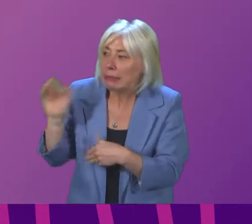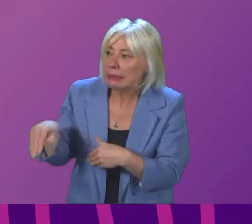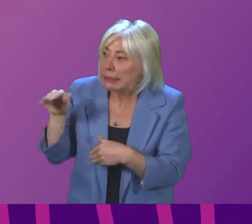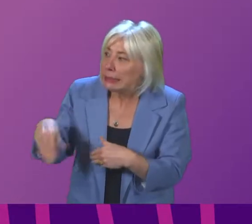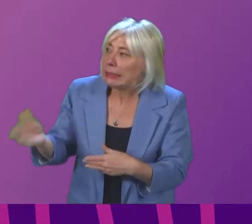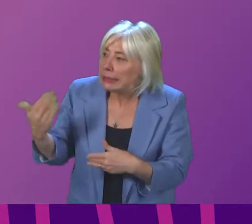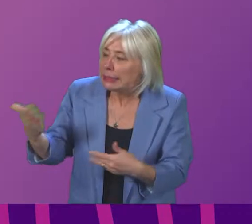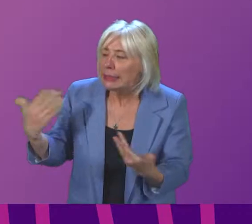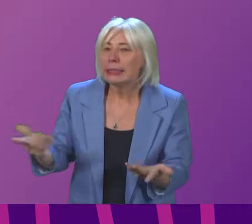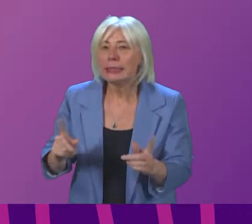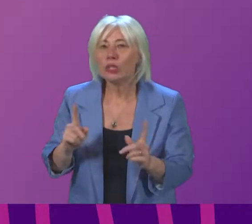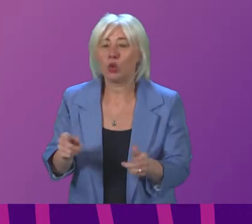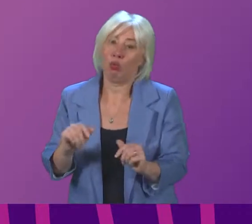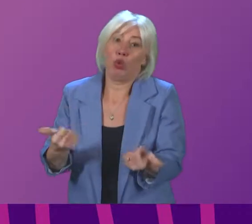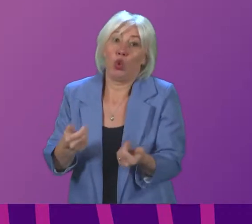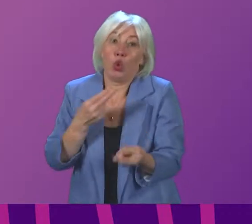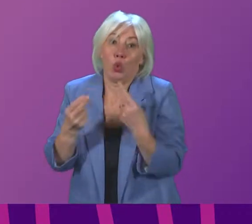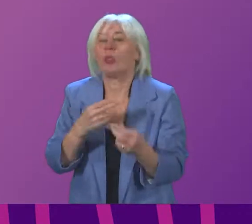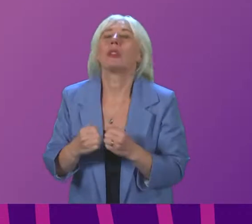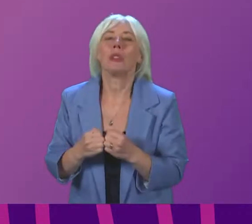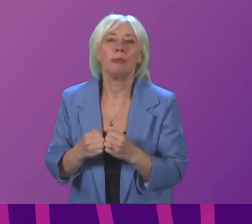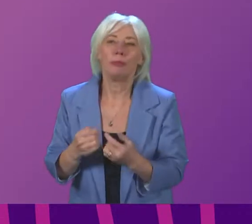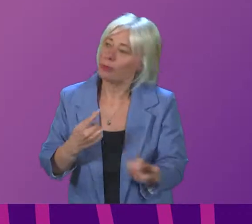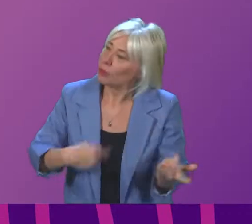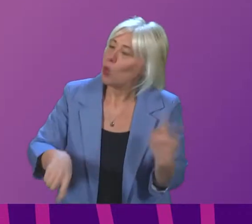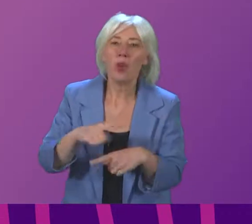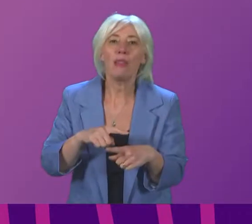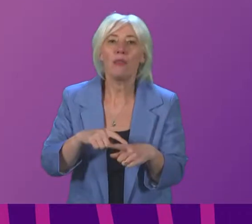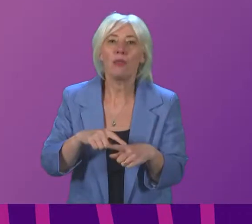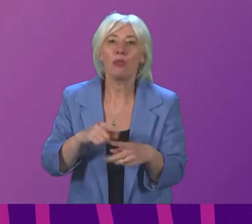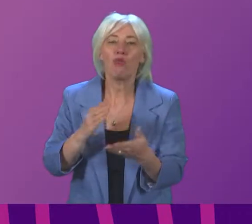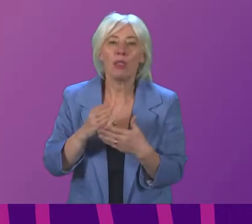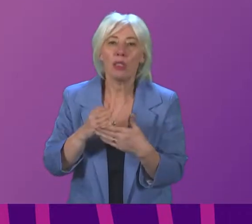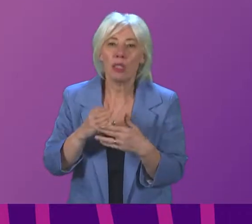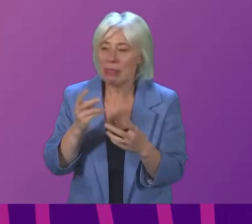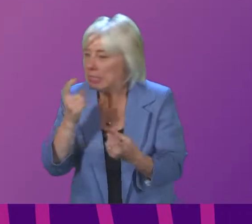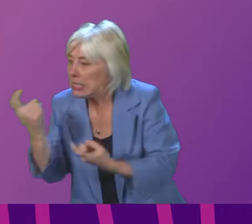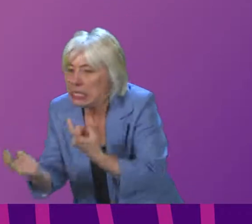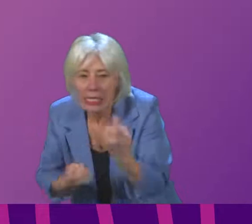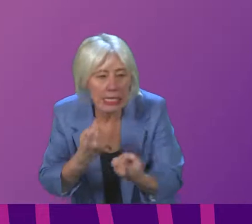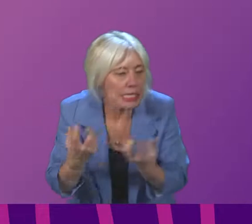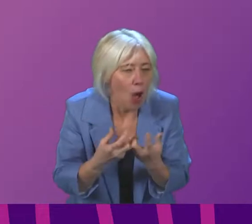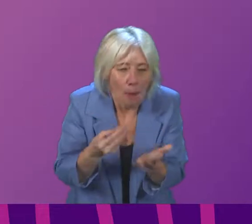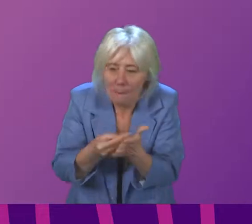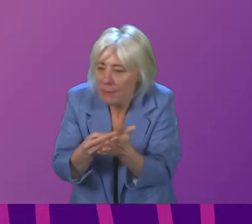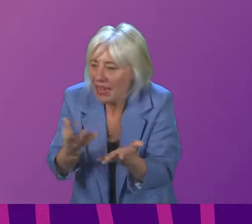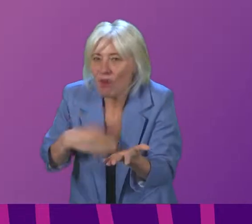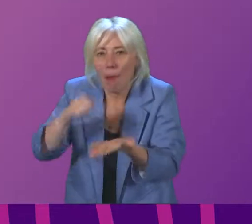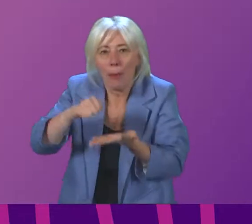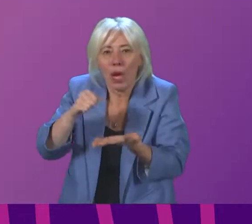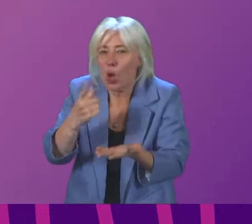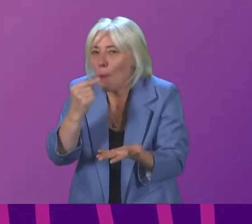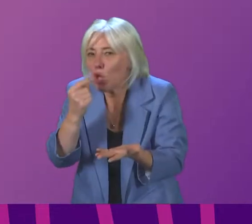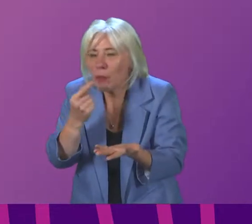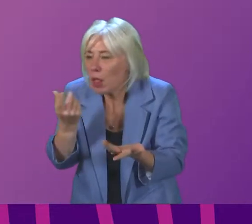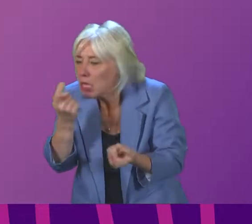We have gone out of our way, rightly so, to find as much additional resource within our budgets as we can.